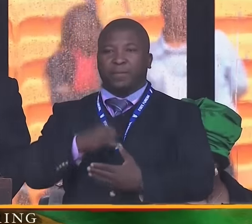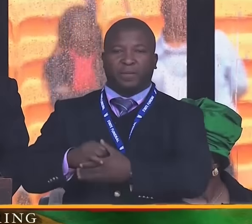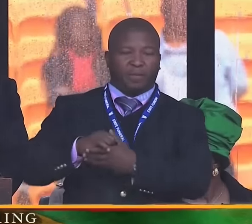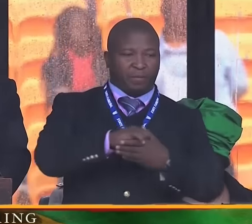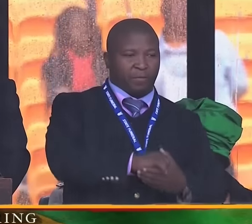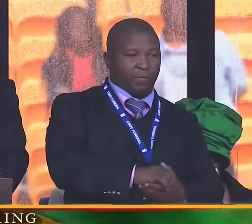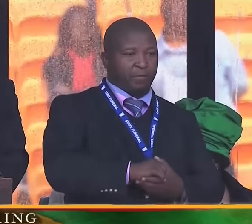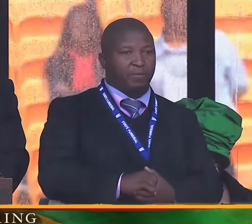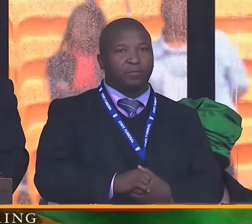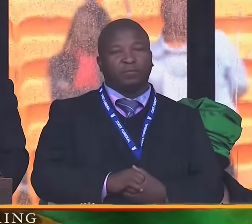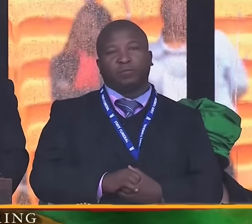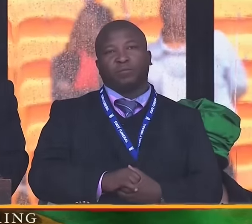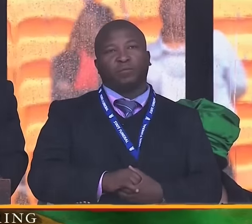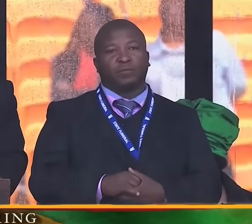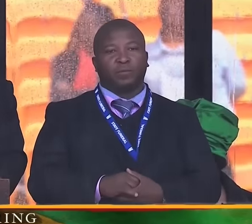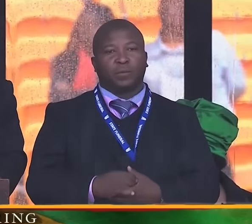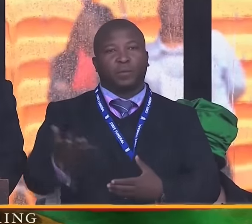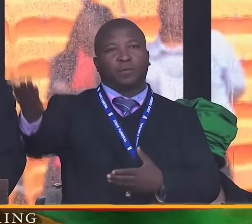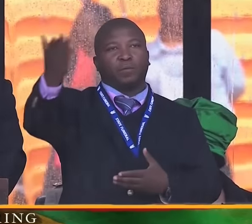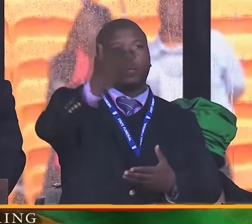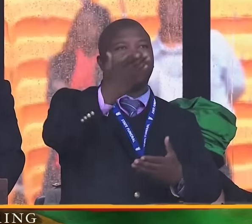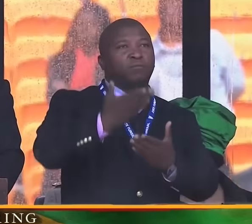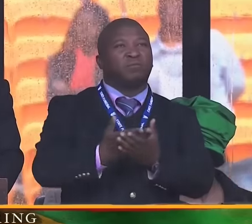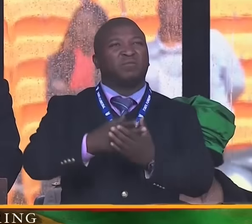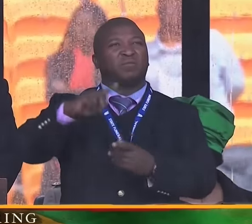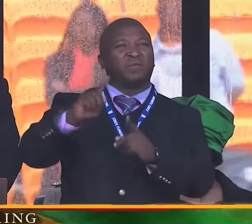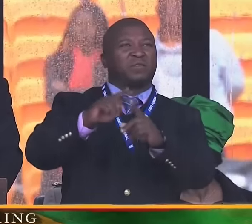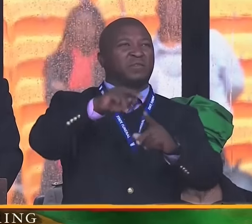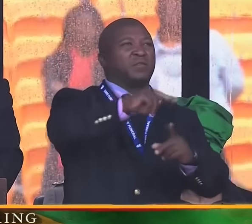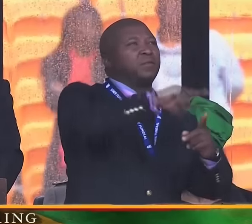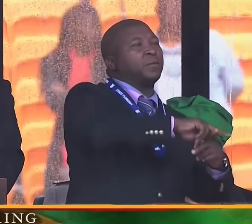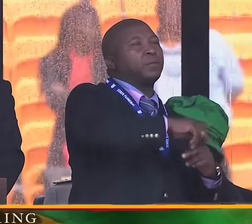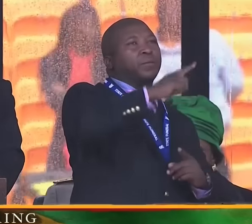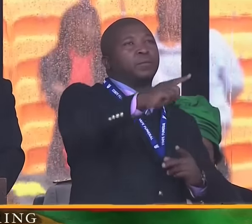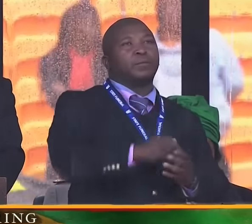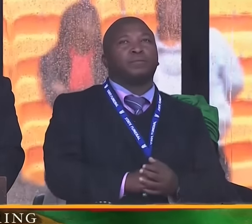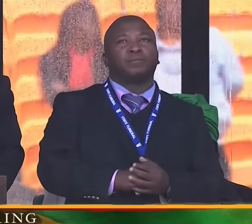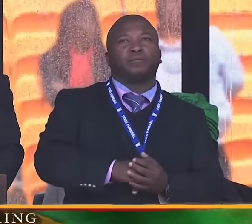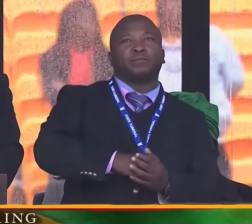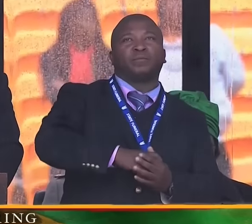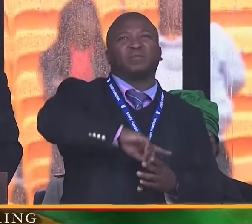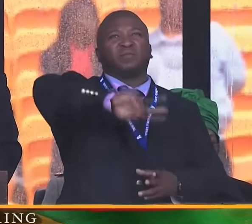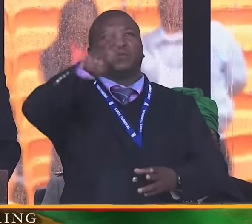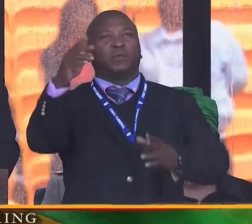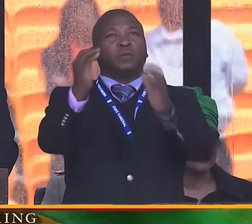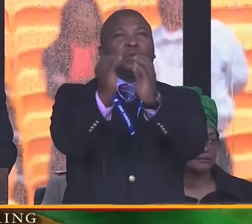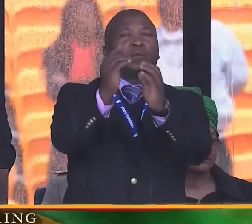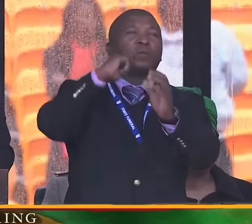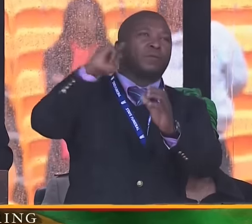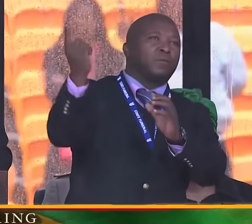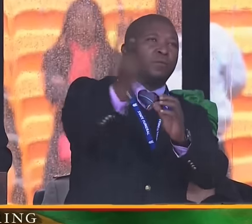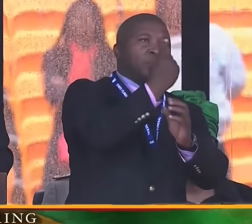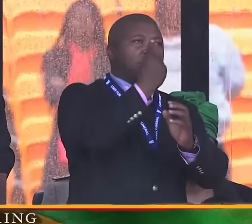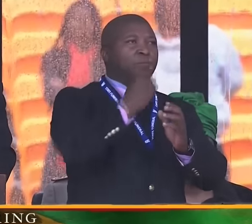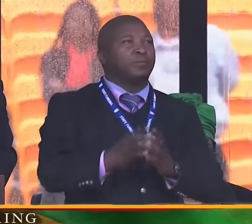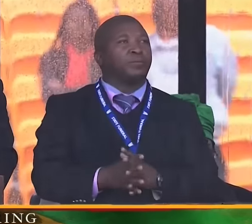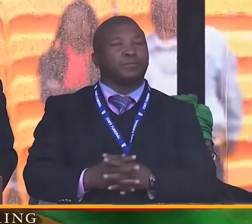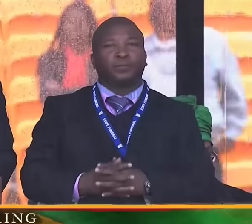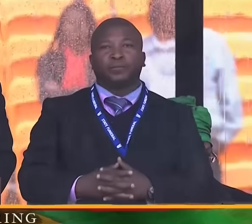Well, cigarette join. Bringing in different to you. Um, a circle.